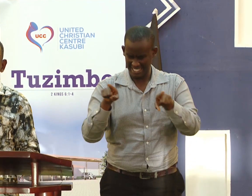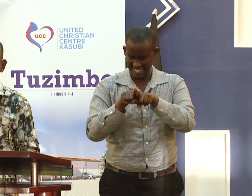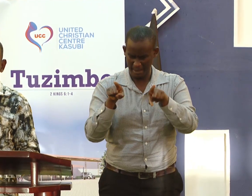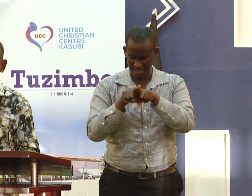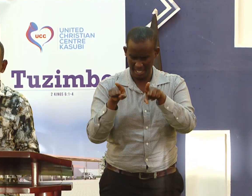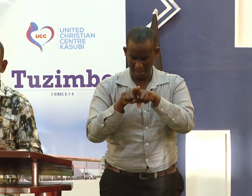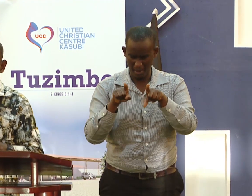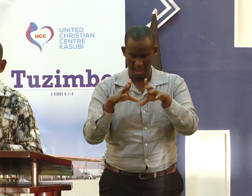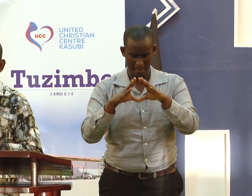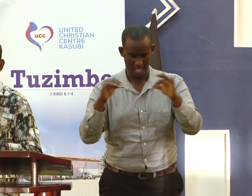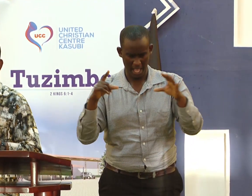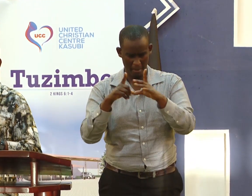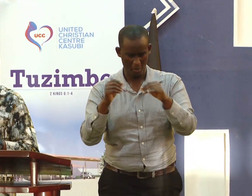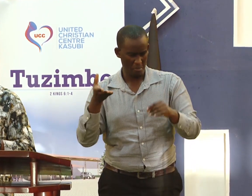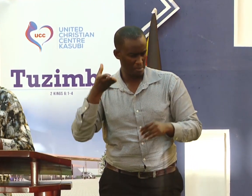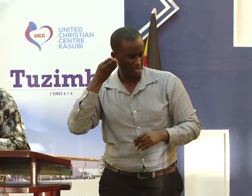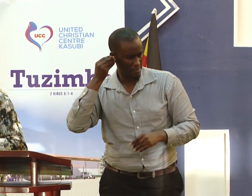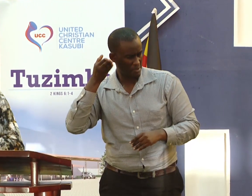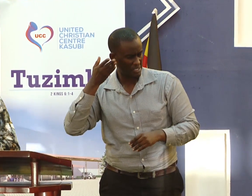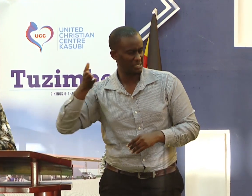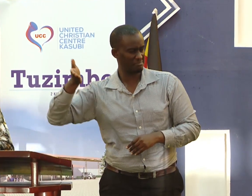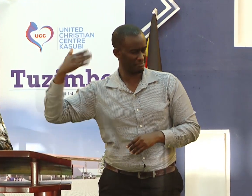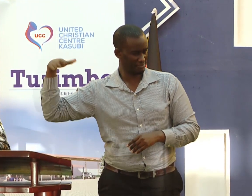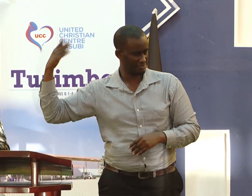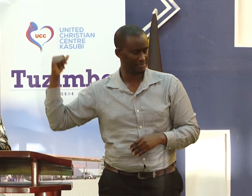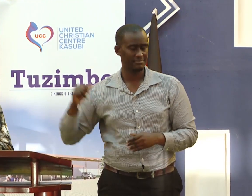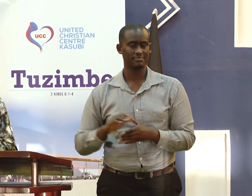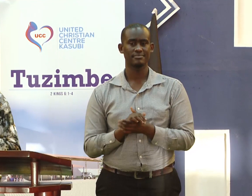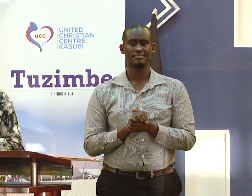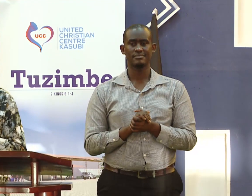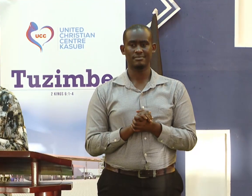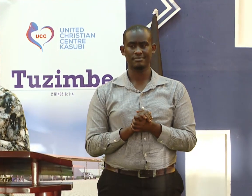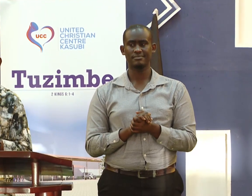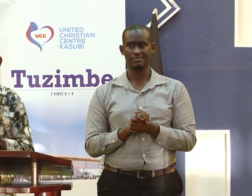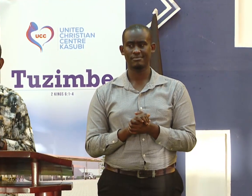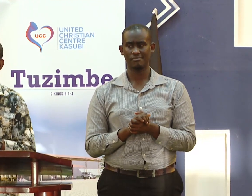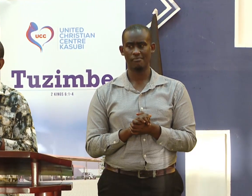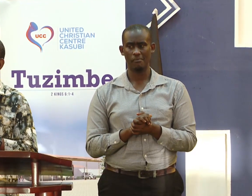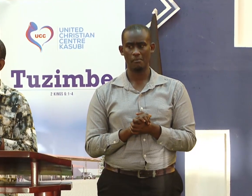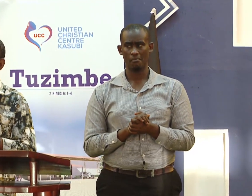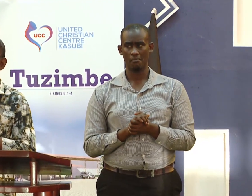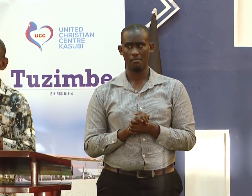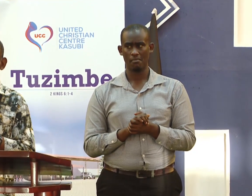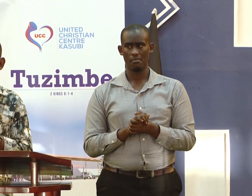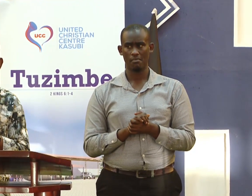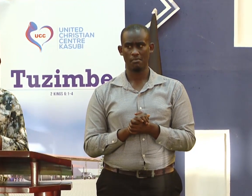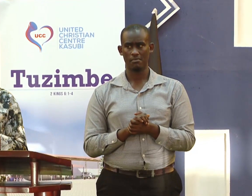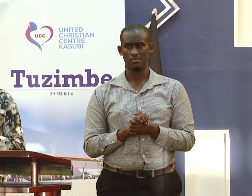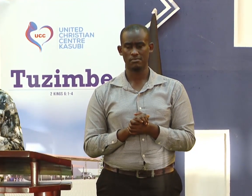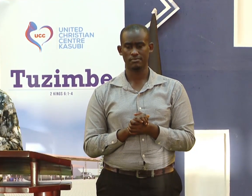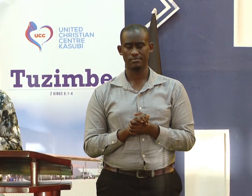words that I usually hear, and while reading the Bible, I found a scripture that resembles them.